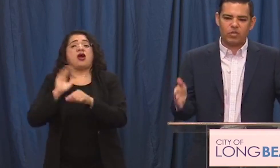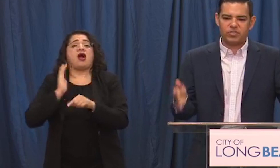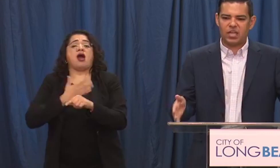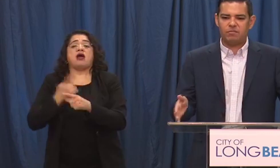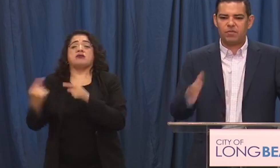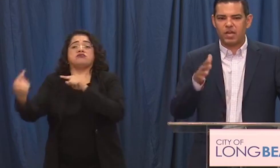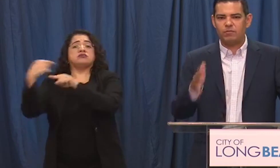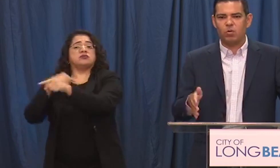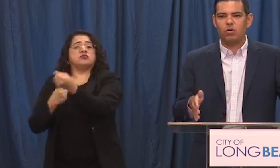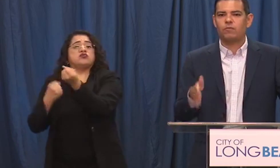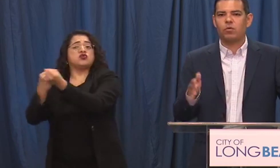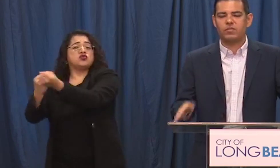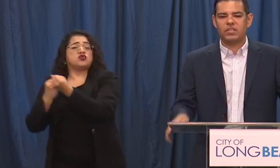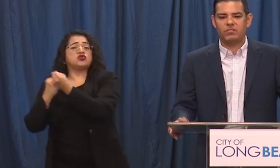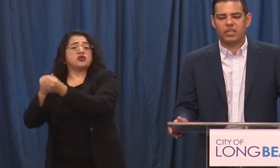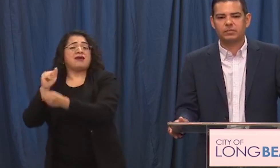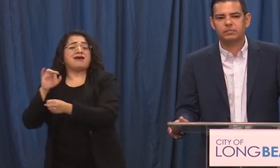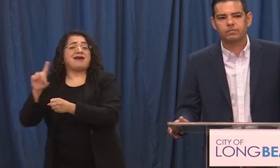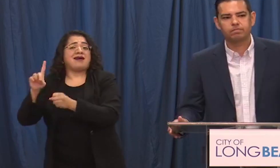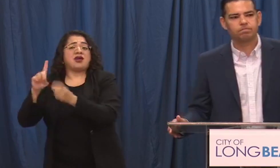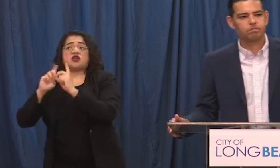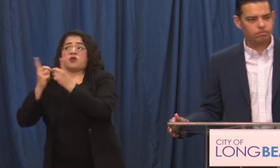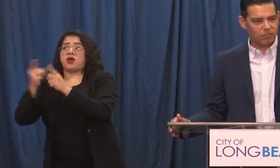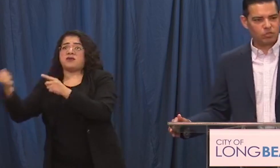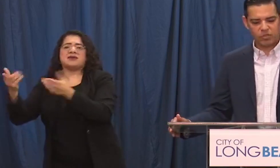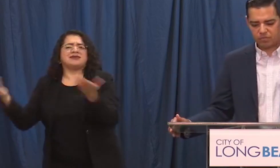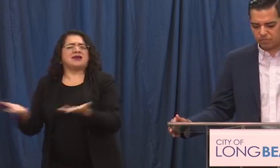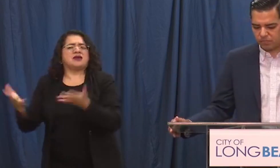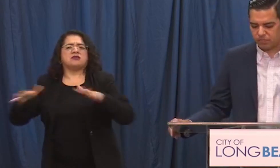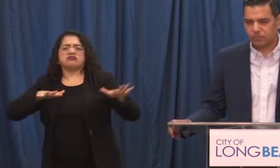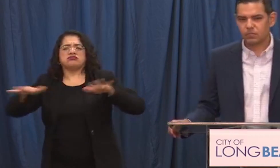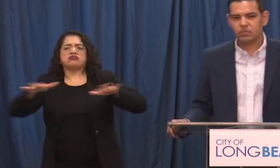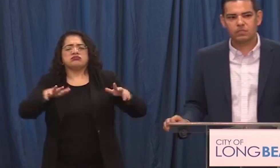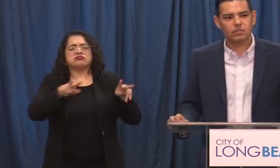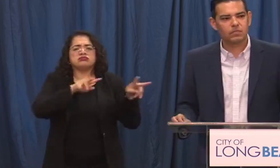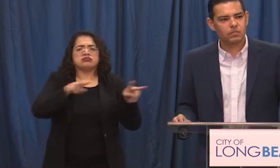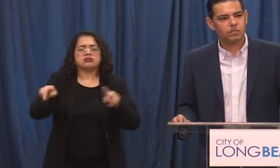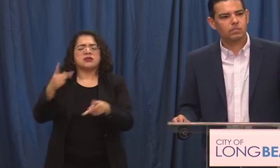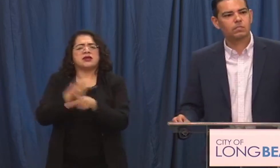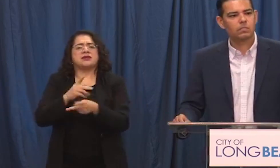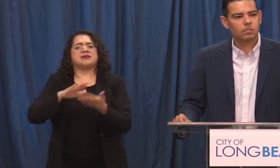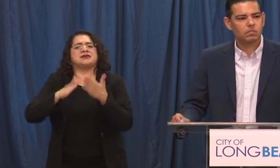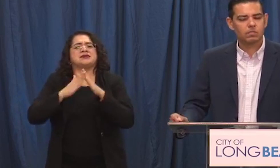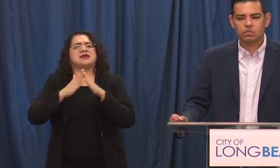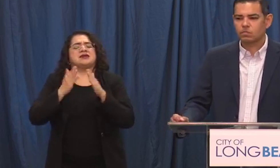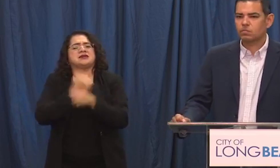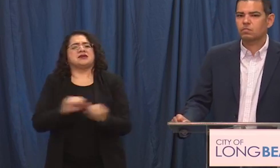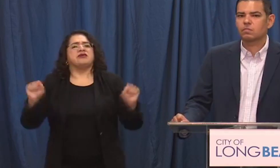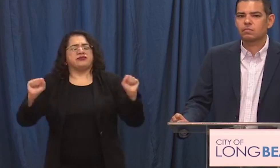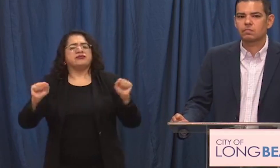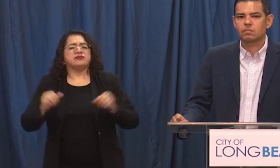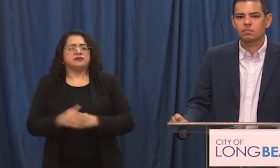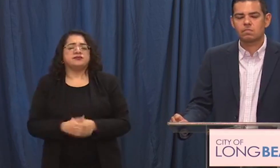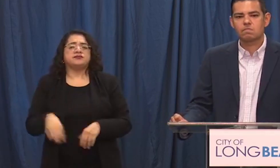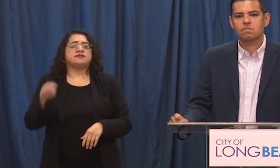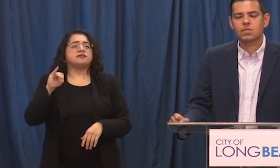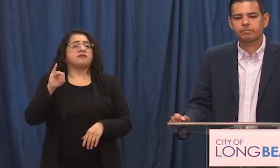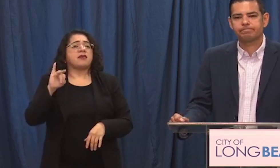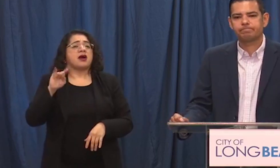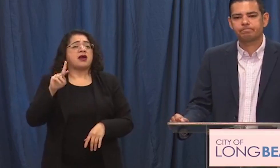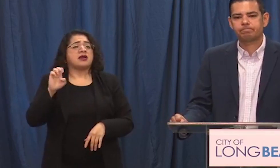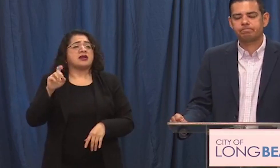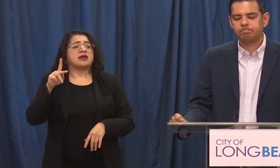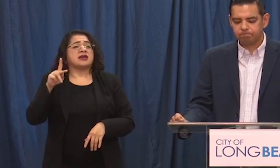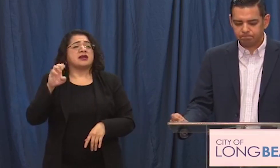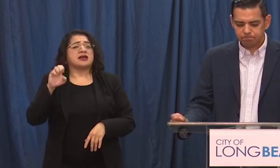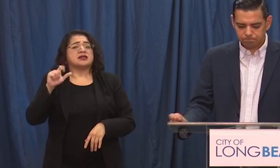want to keep everyone safe uh for for this evening next question the next question is from mike kessler from kpcc